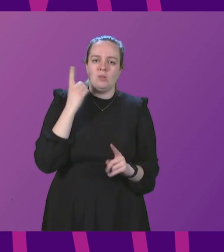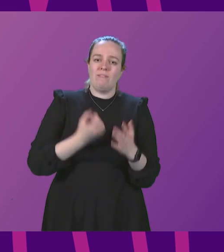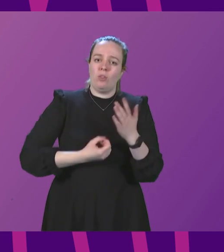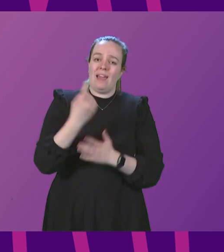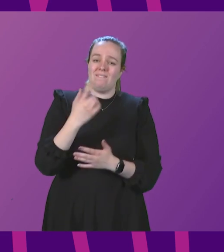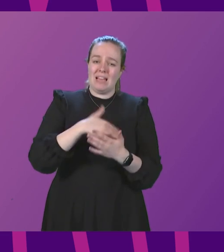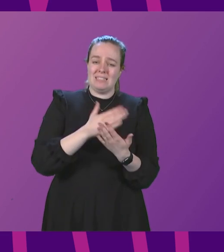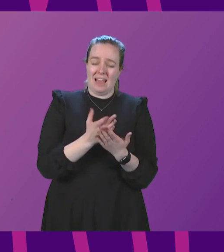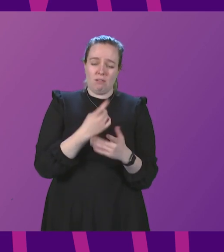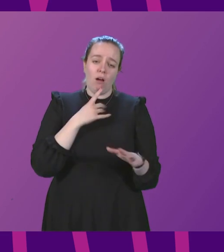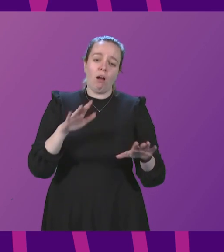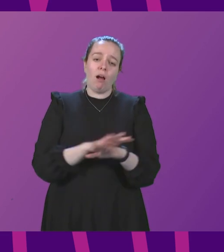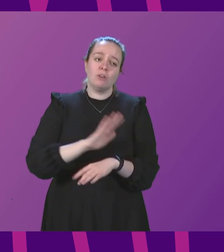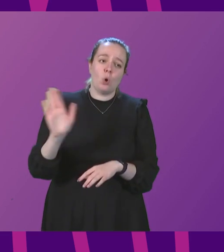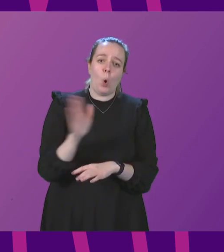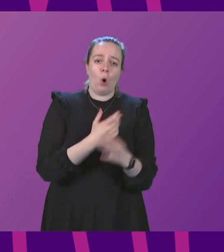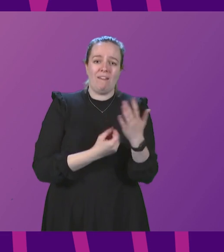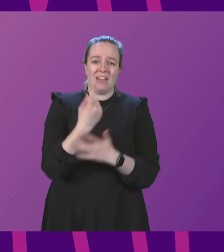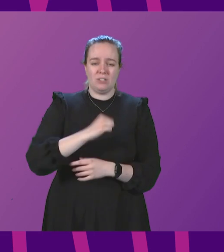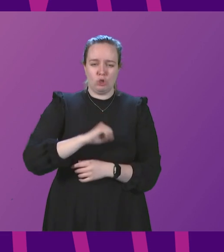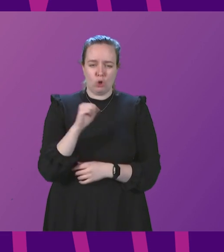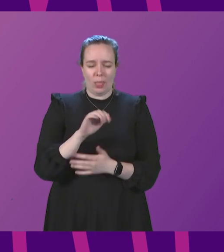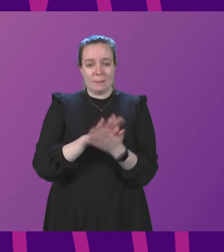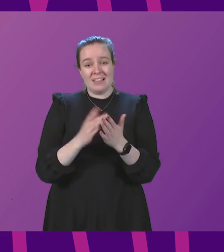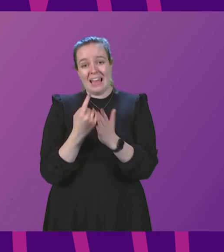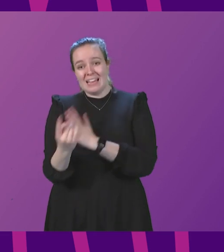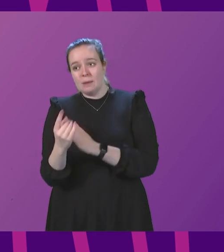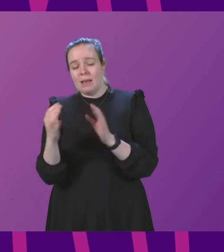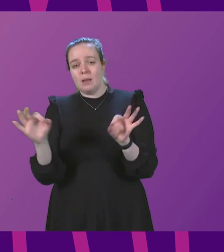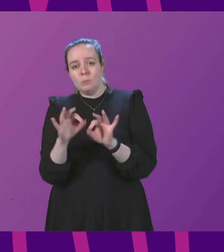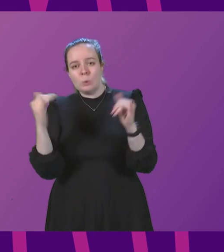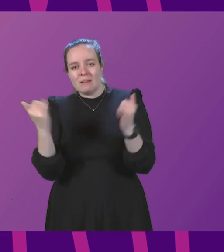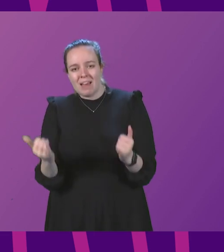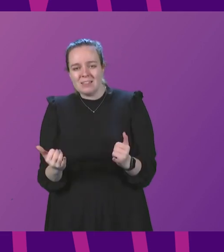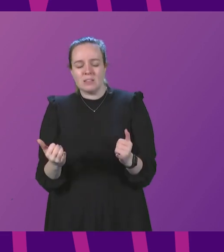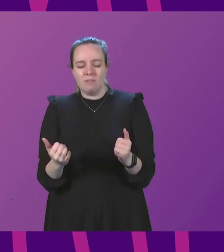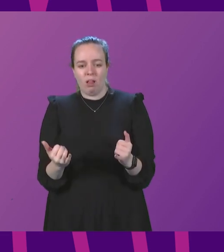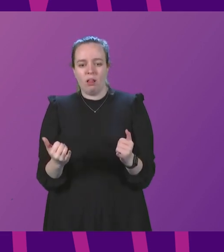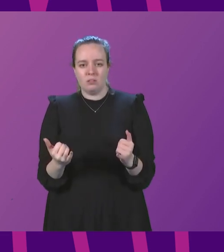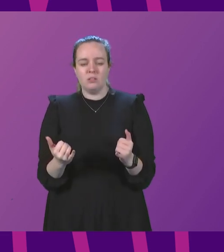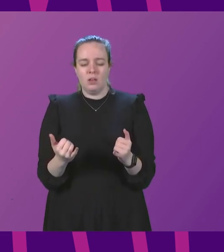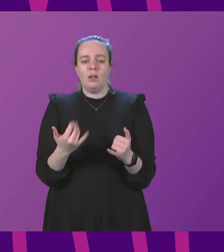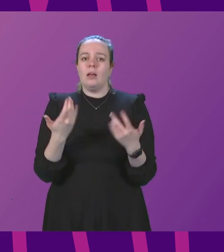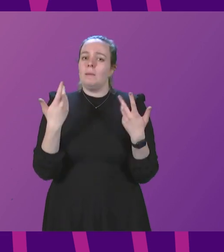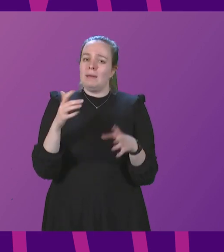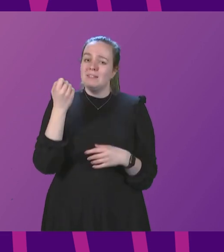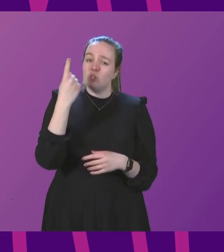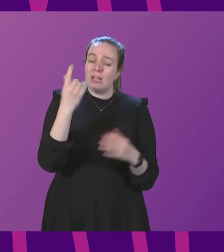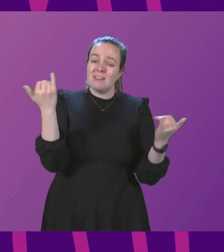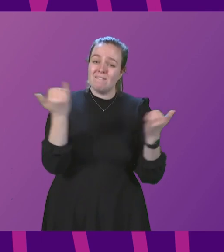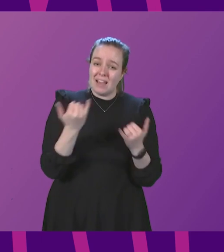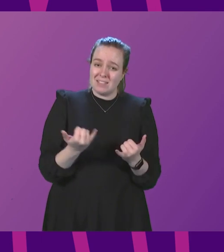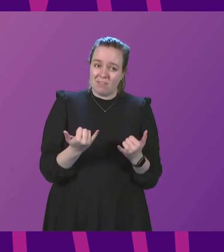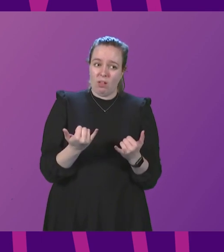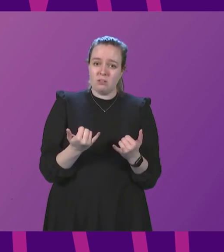is welcome but it covers all events in Scotland meaning independent music festivals may be short changed It has been suggested that festivals are